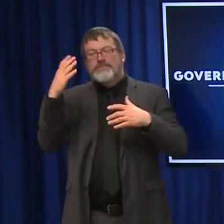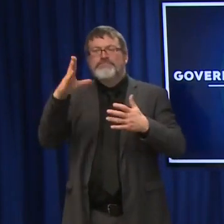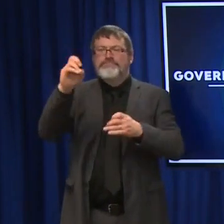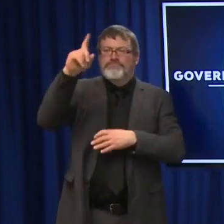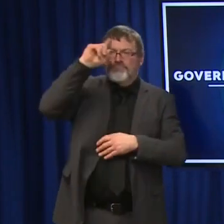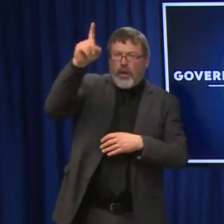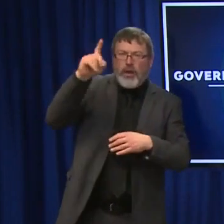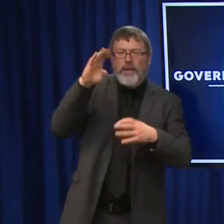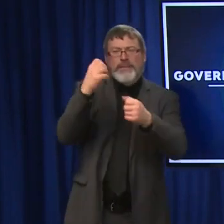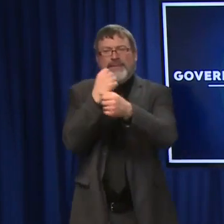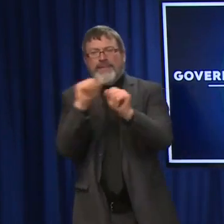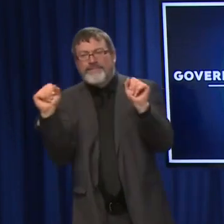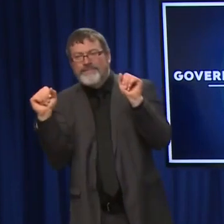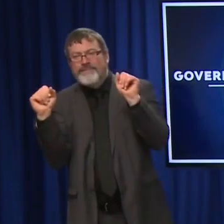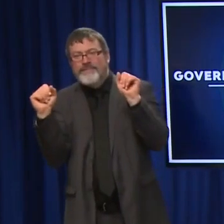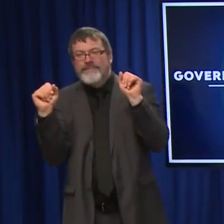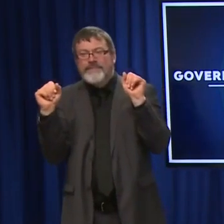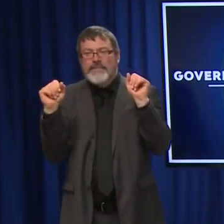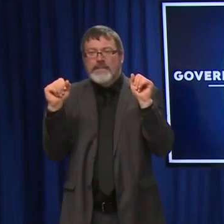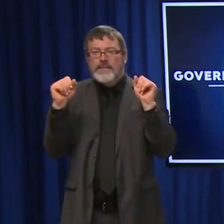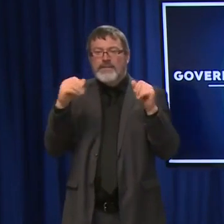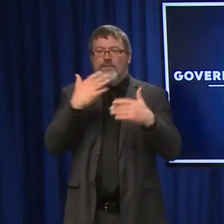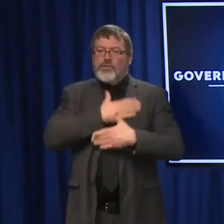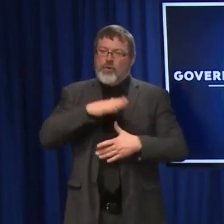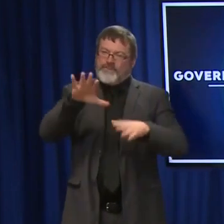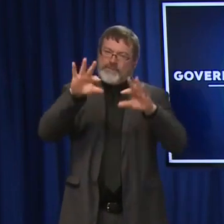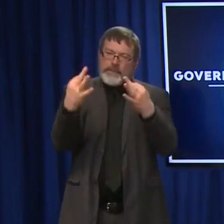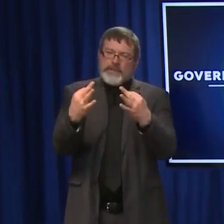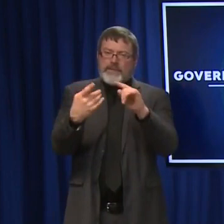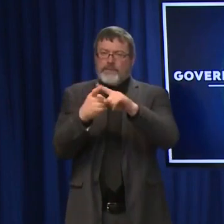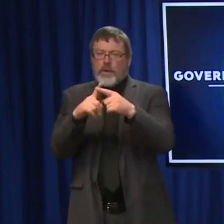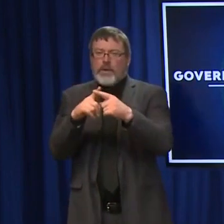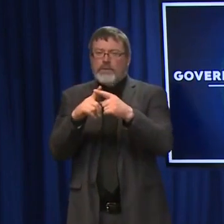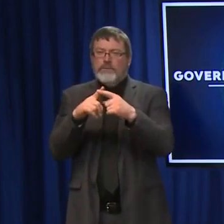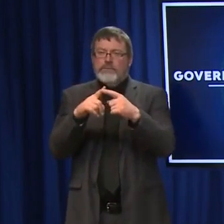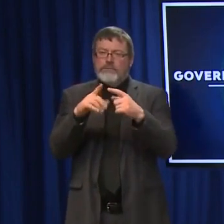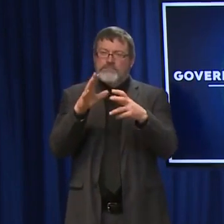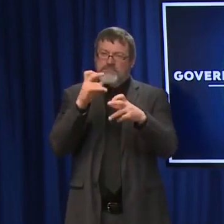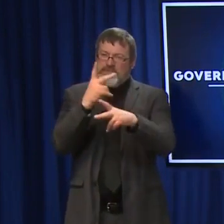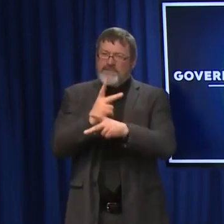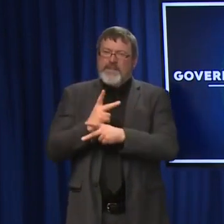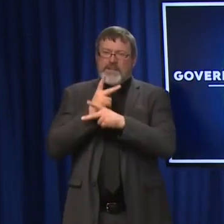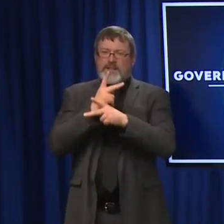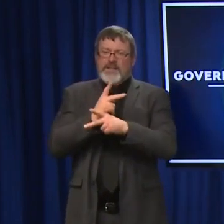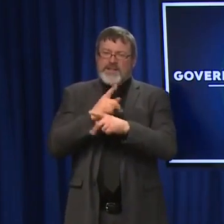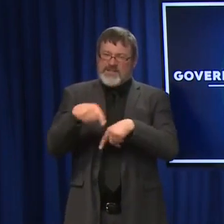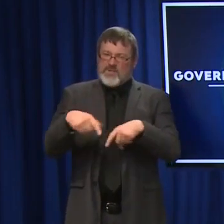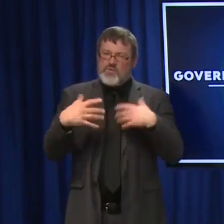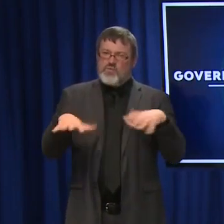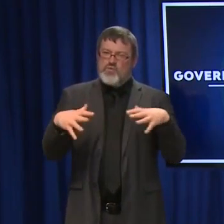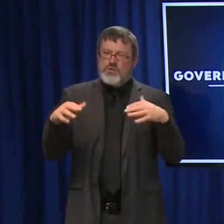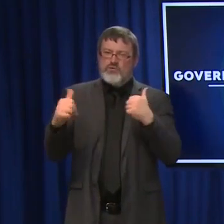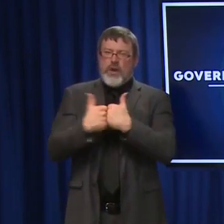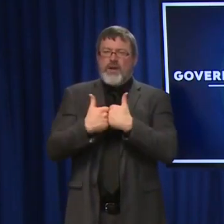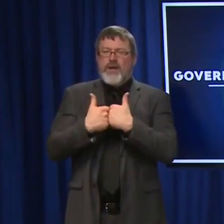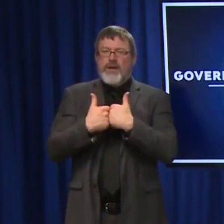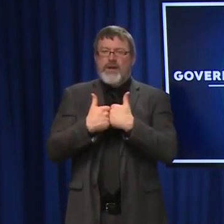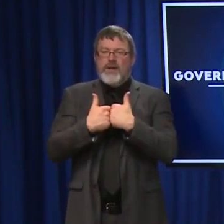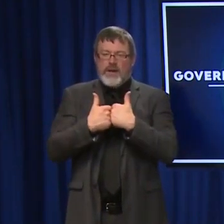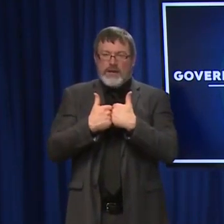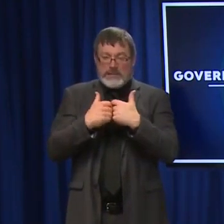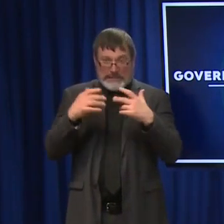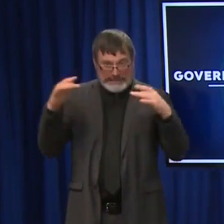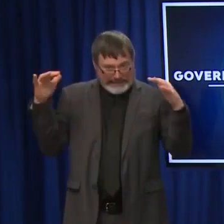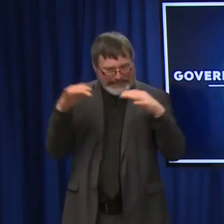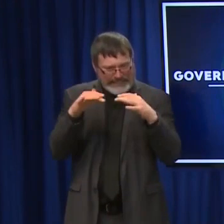but enjoy time with family. COVID could be with us for a long time. We know that, but things in 22 are definitely a little better than